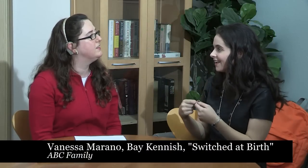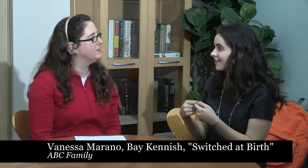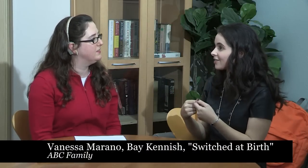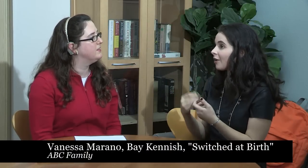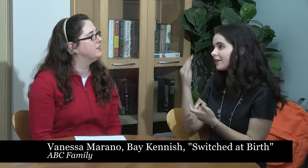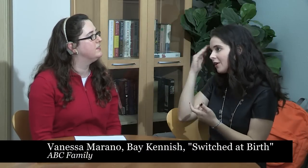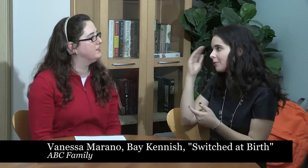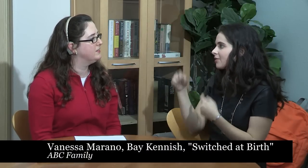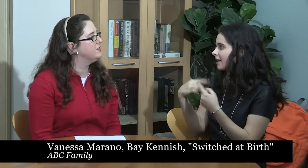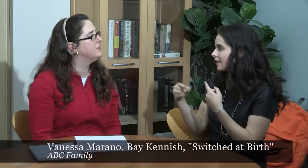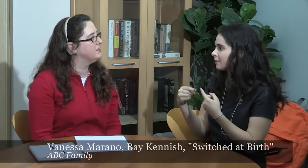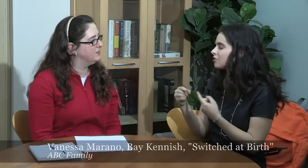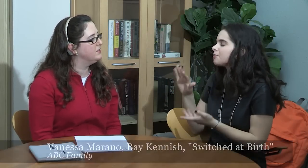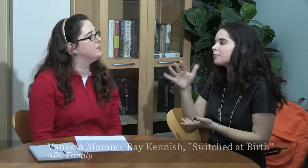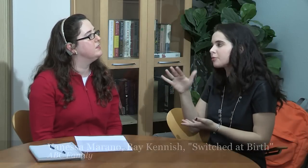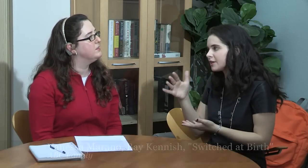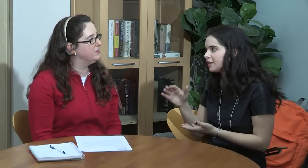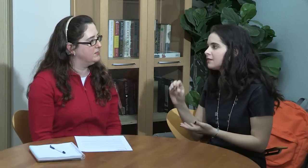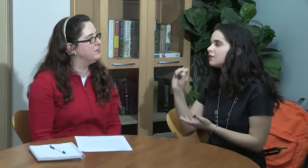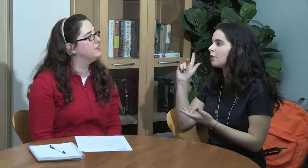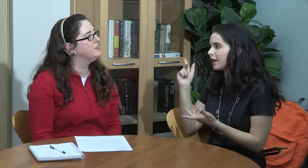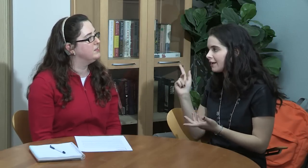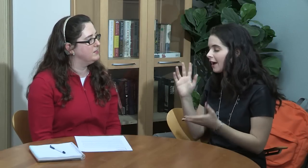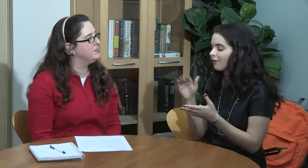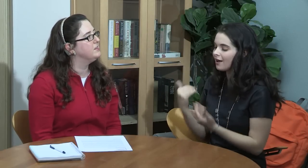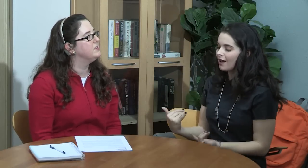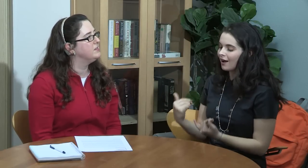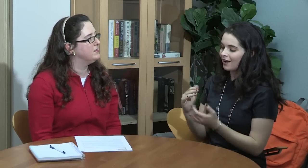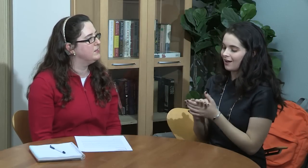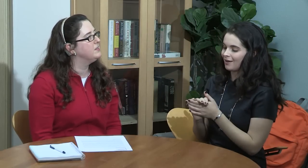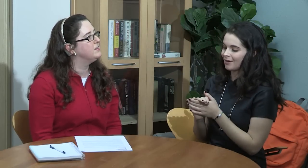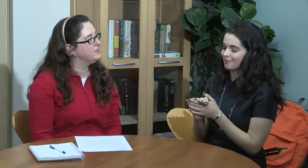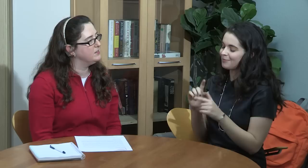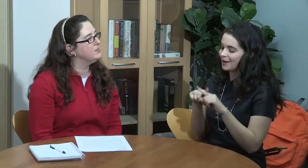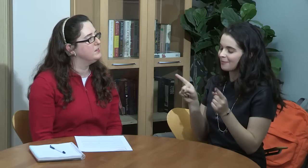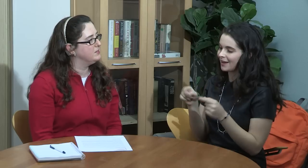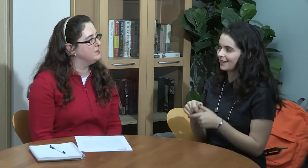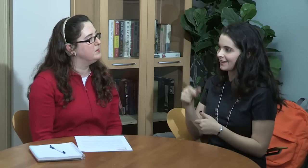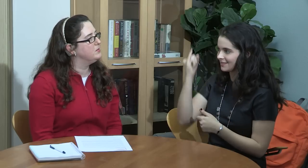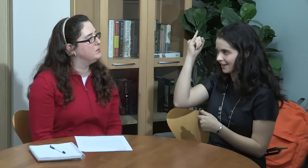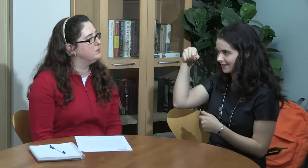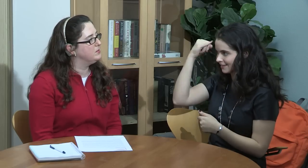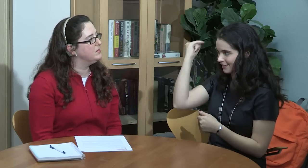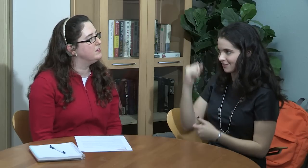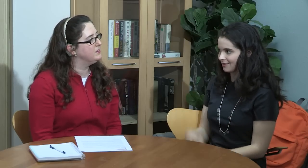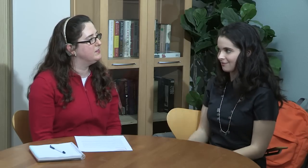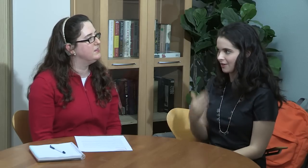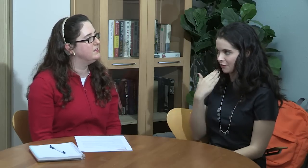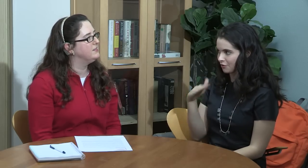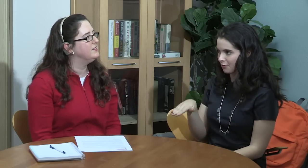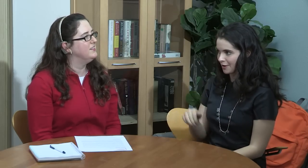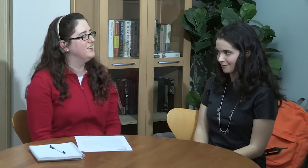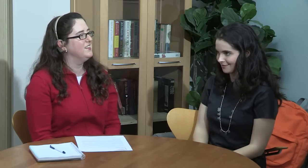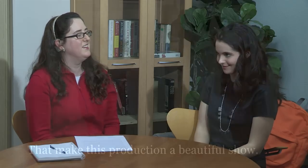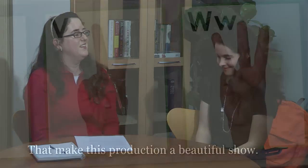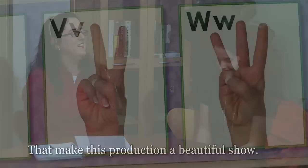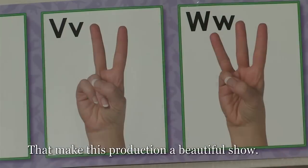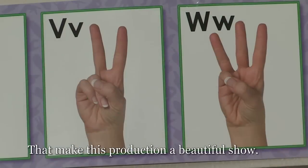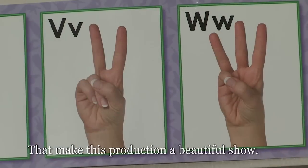And so I know sign language pretty okay now. But my Italian has suffered for it. That makes this